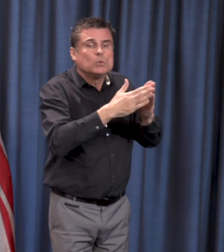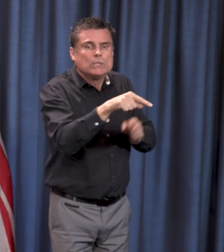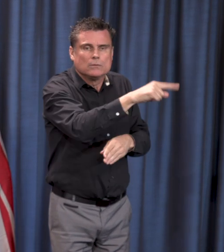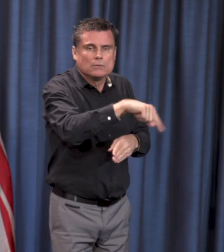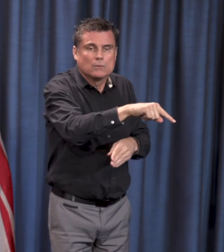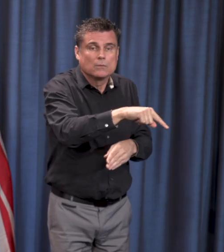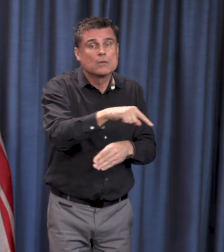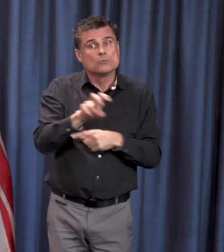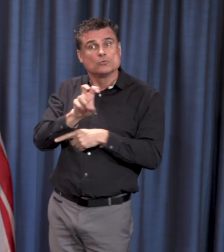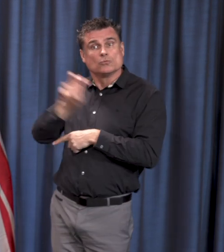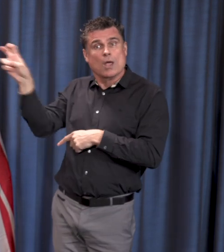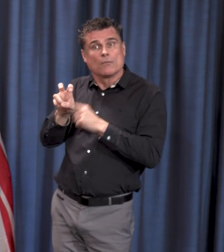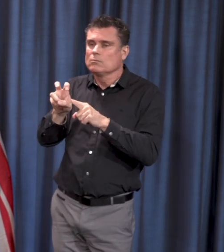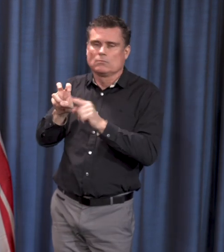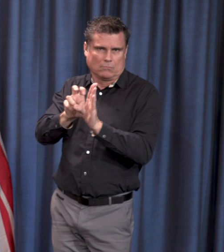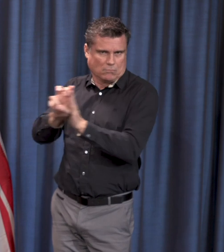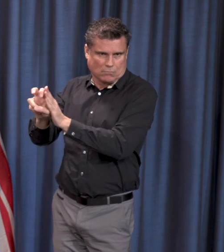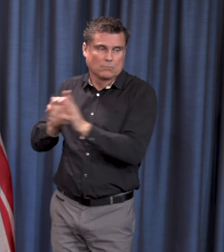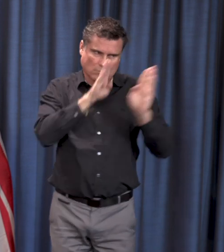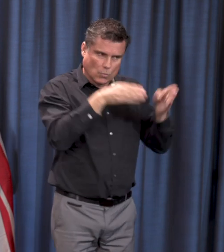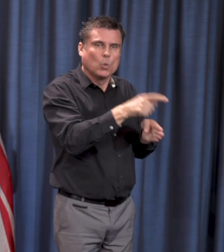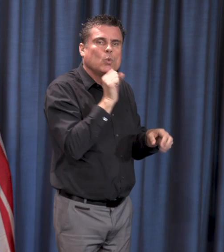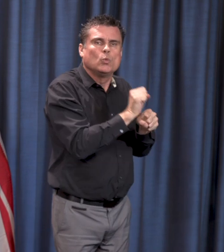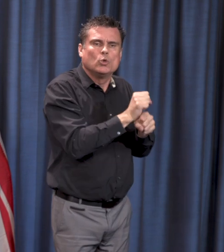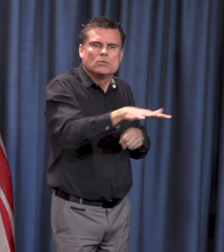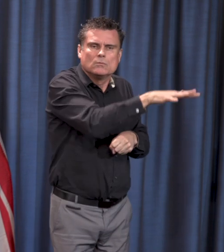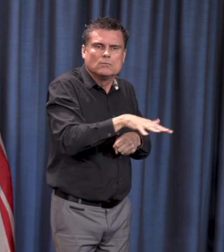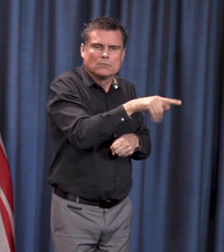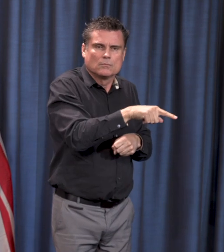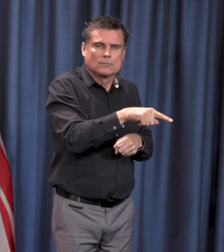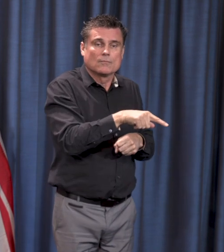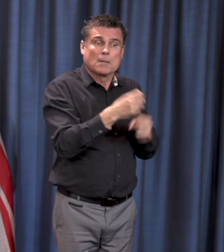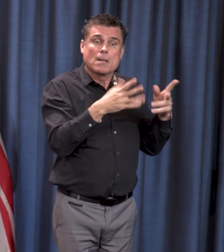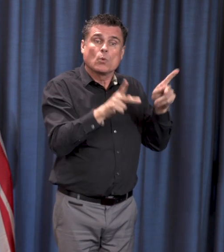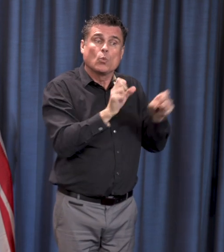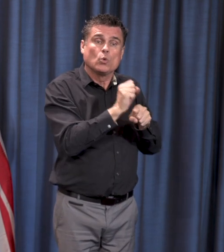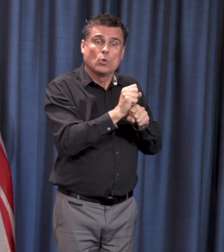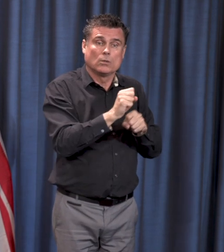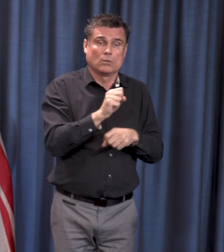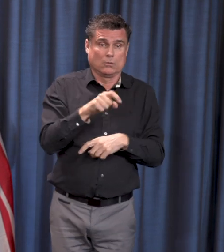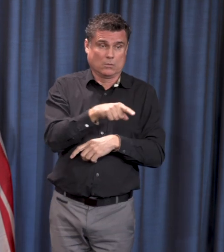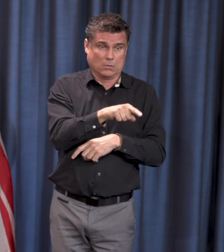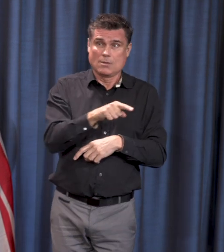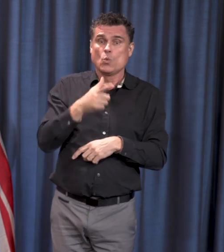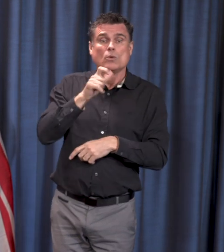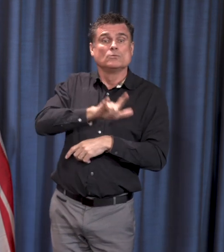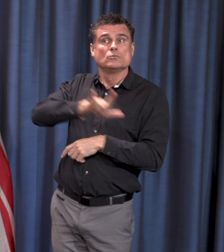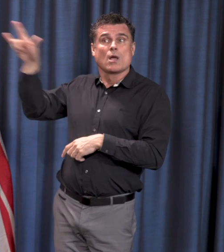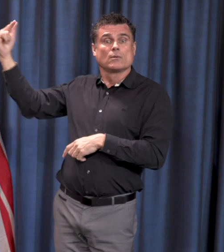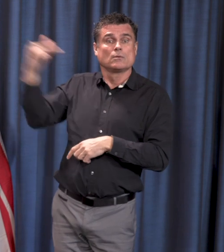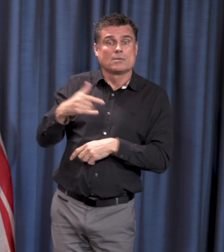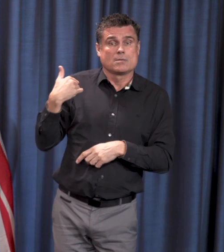where we recognize that for the large number of people who have traveled back to British Columbia from outside Canada,